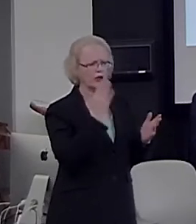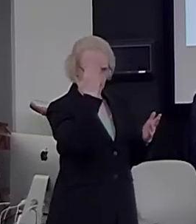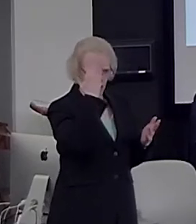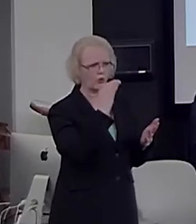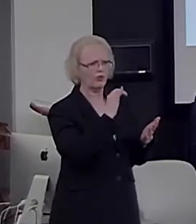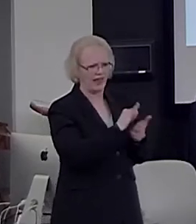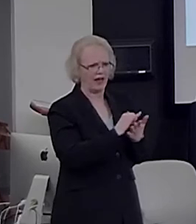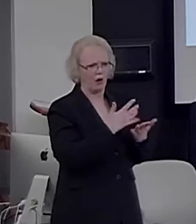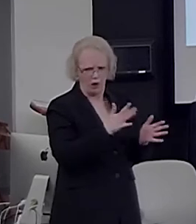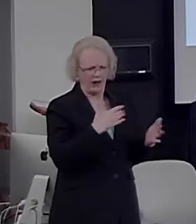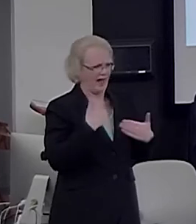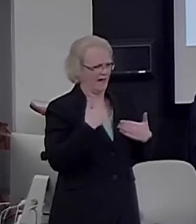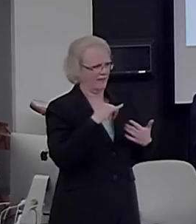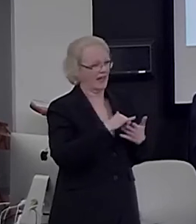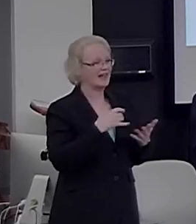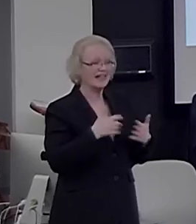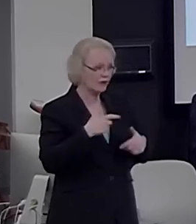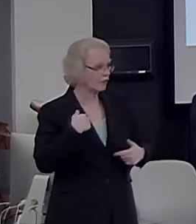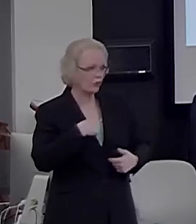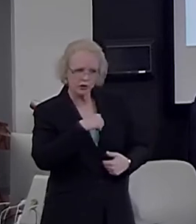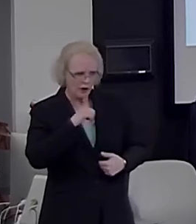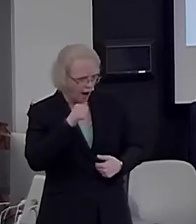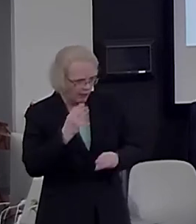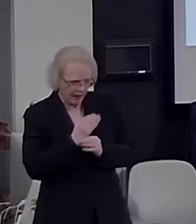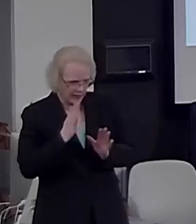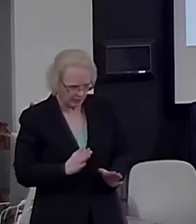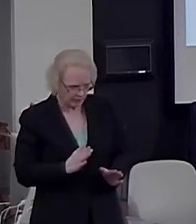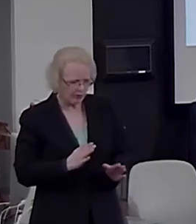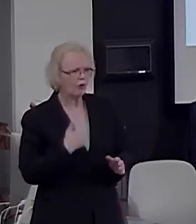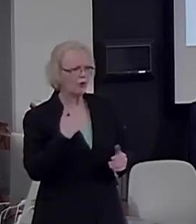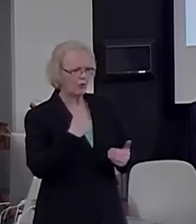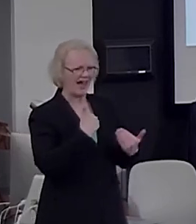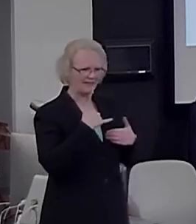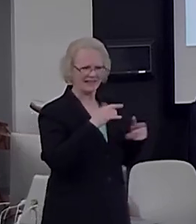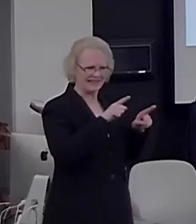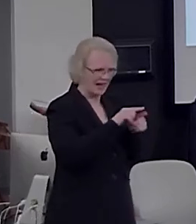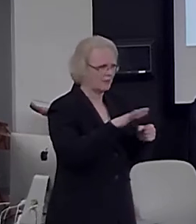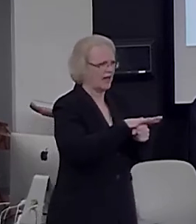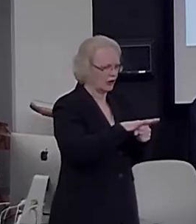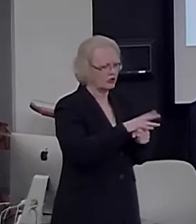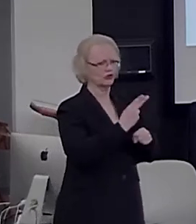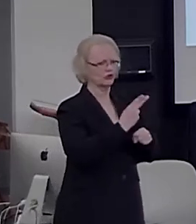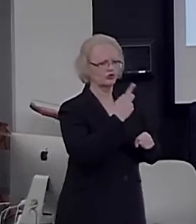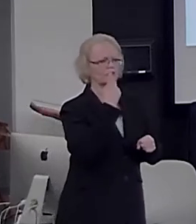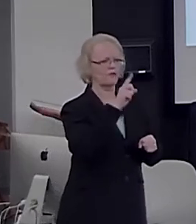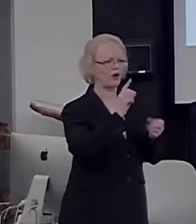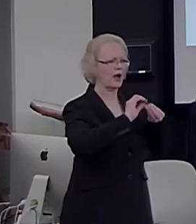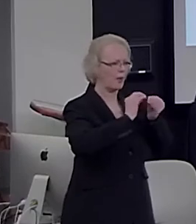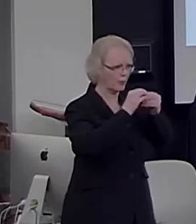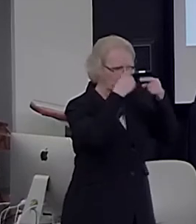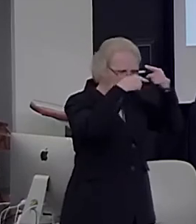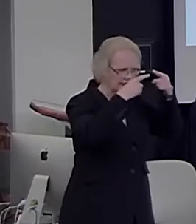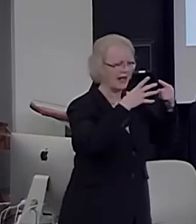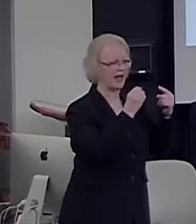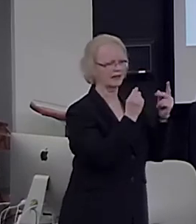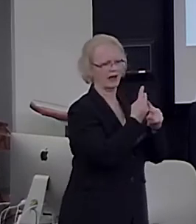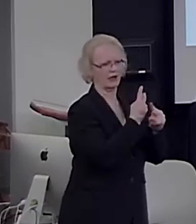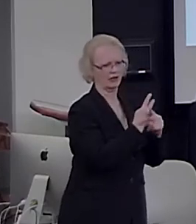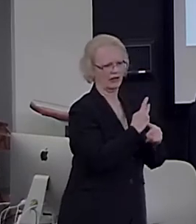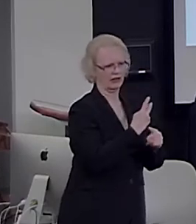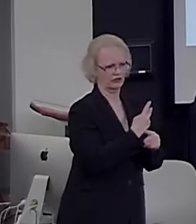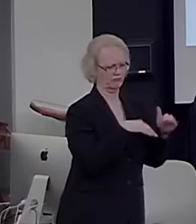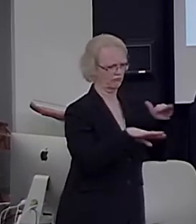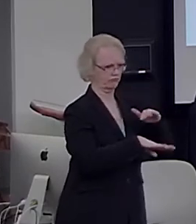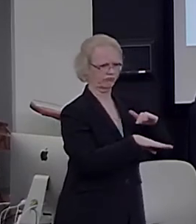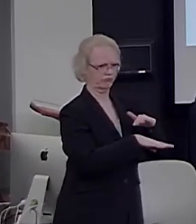all of us, without being a mathematician, in number processing and in calculation. So, this is in the very same subjects.